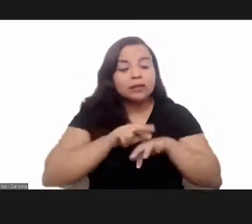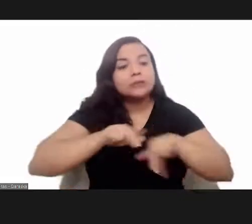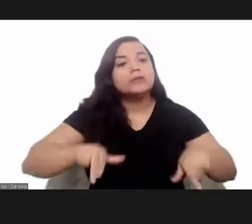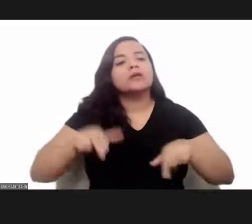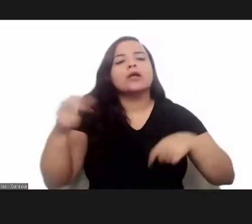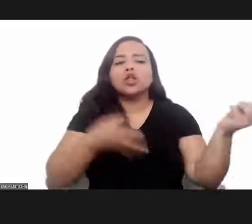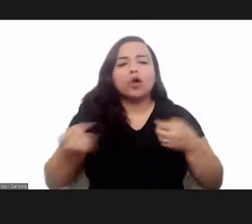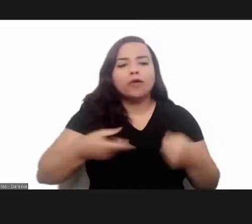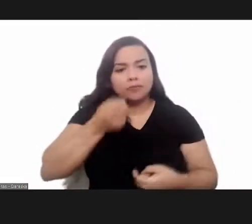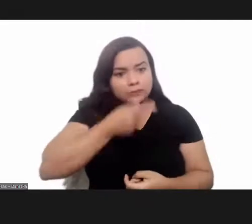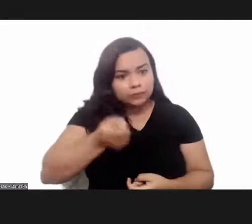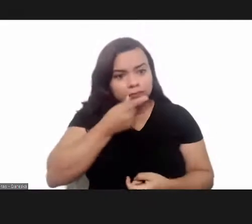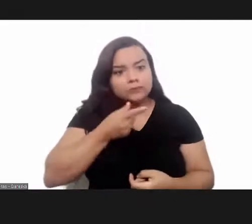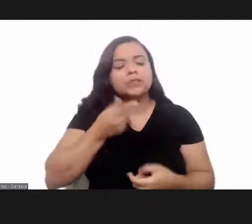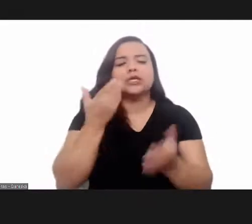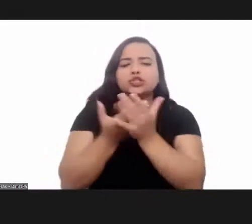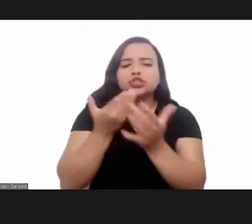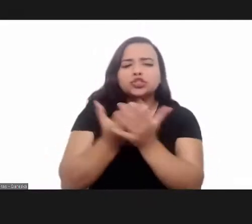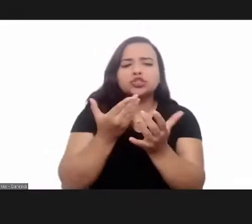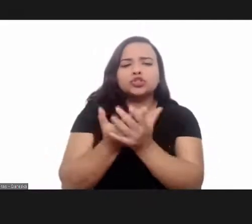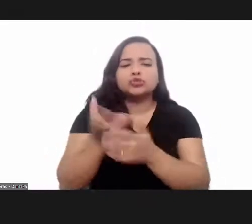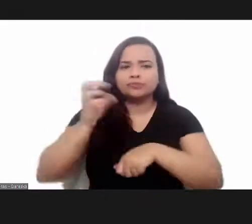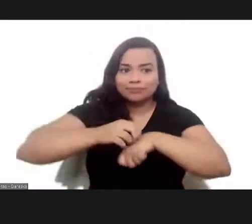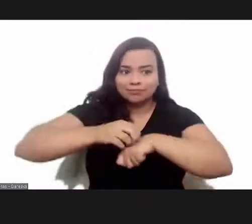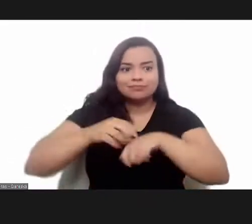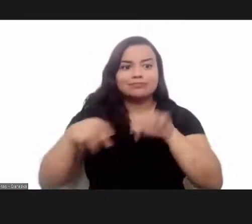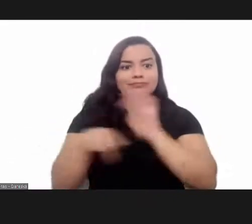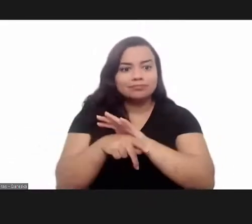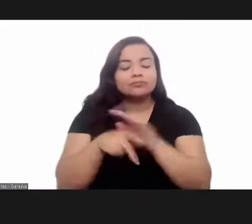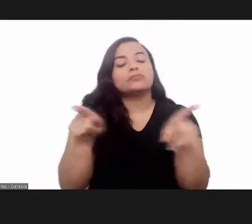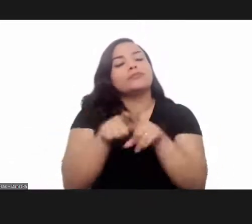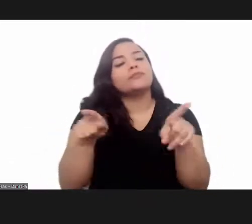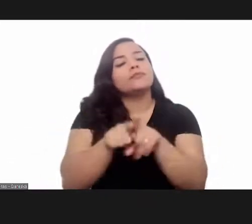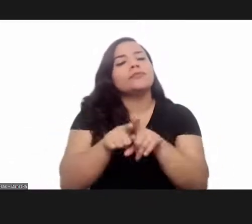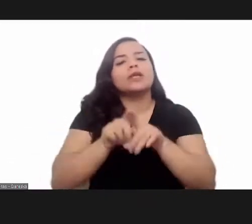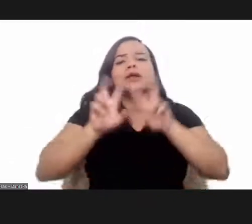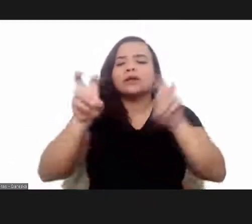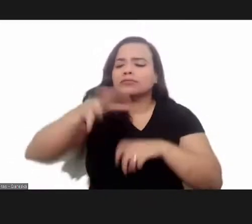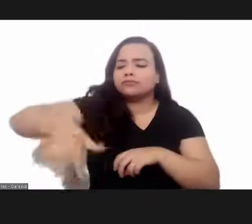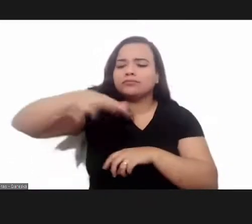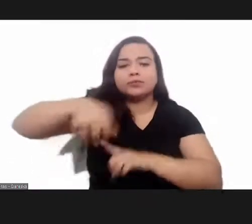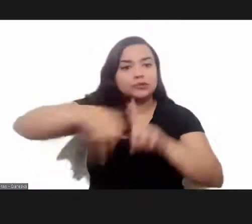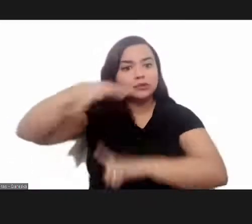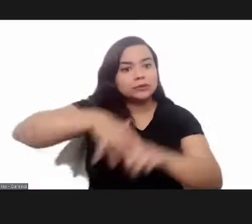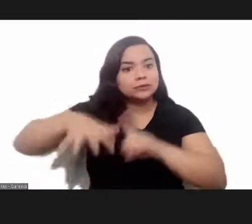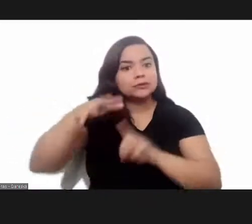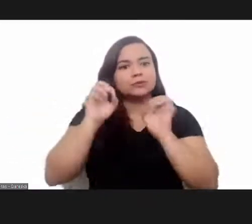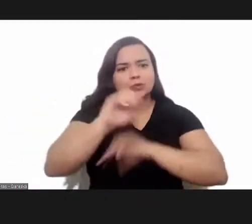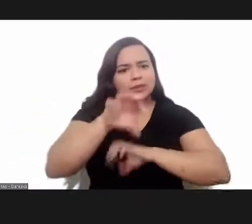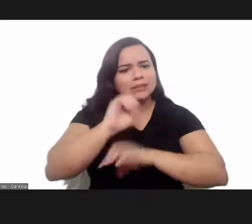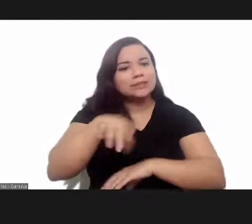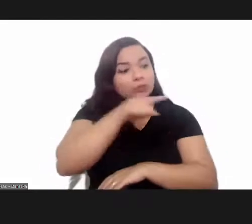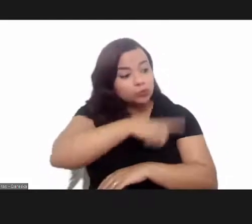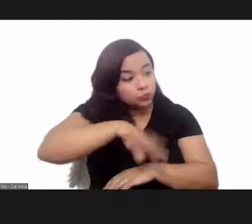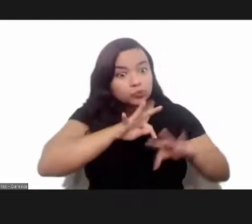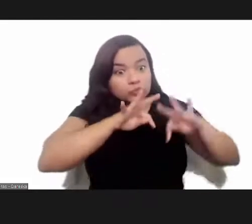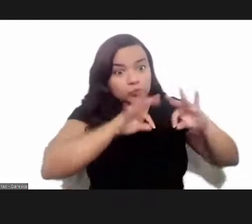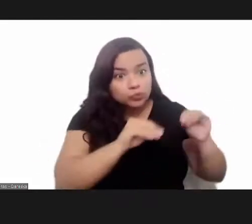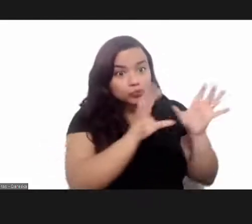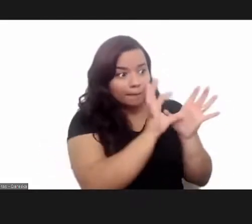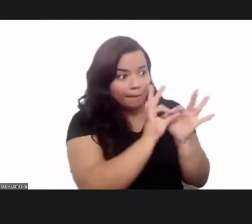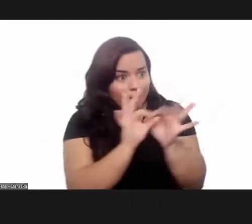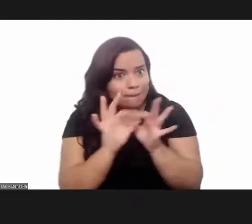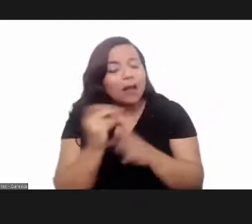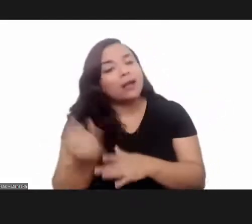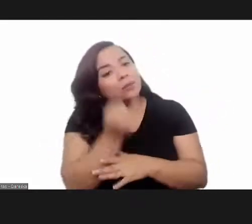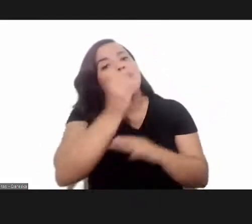study of factors social and educational aspects which are extremely important for understanding this entire process in the chagas